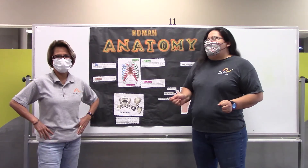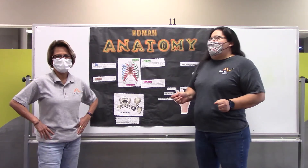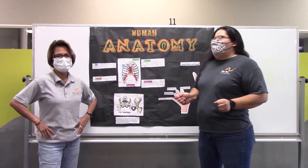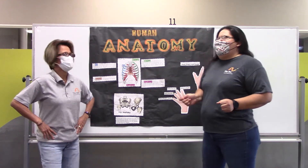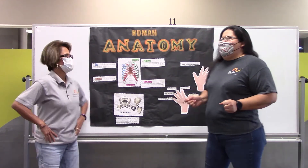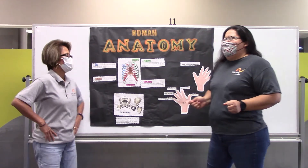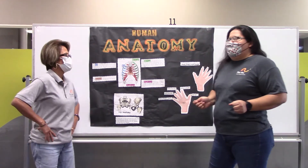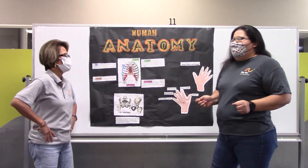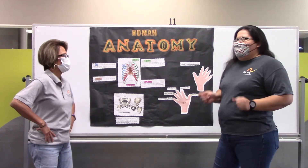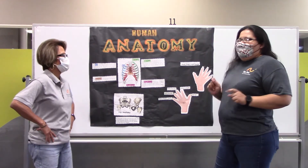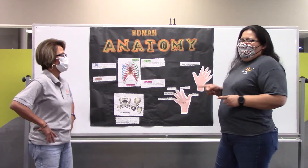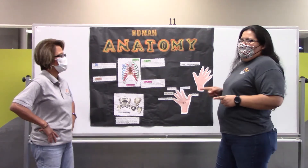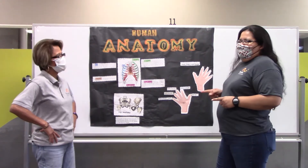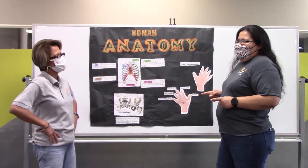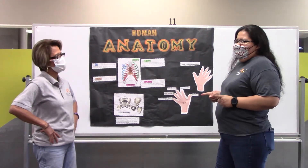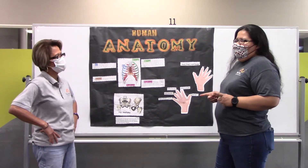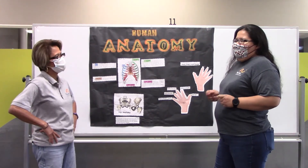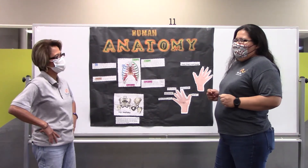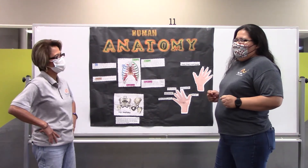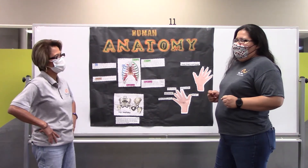Amy, do you know how many fingers do we have?